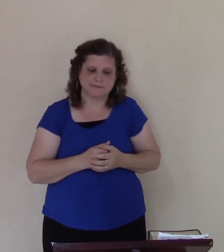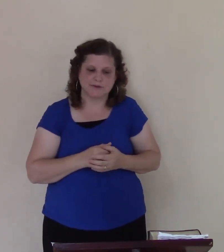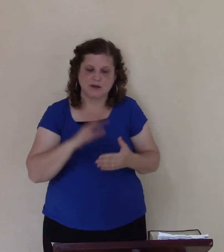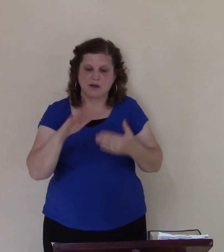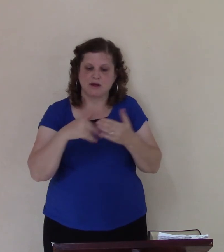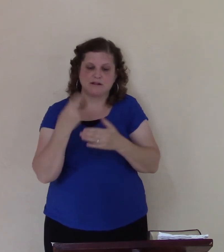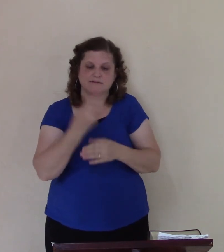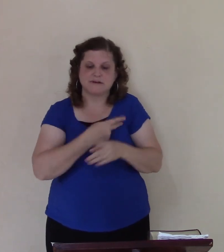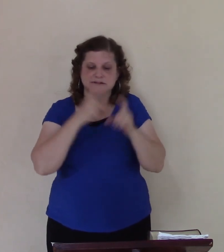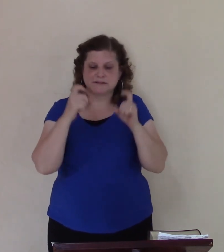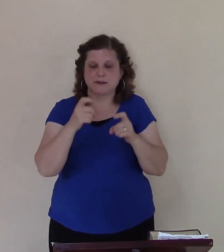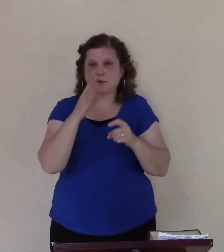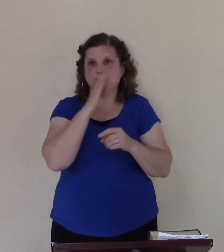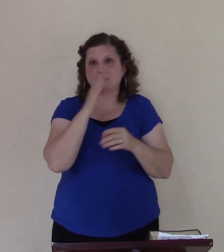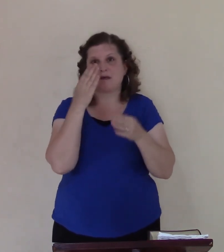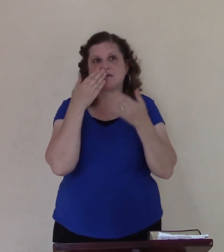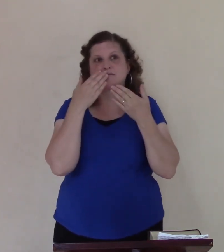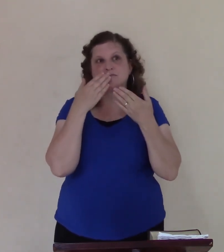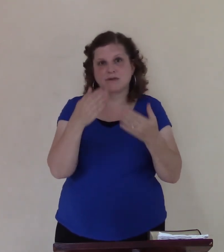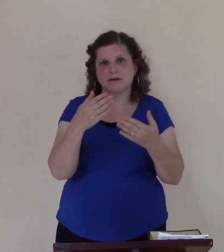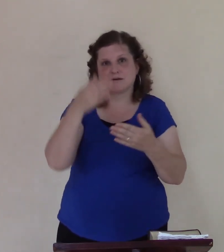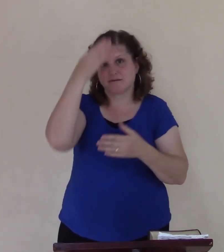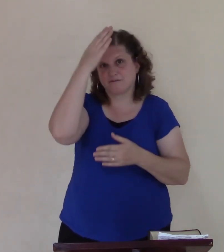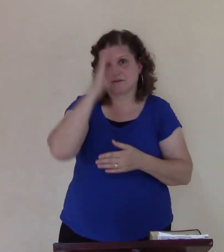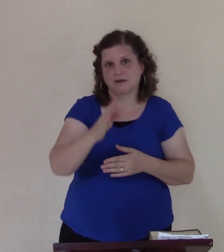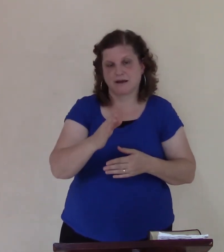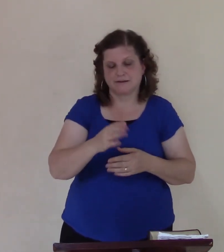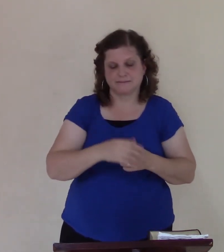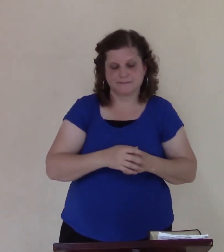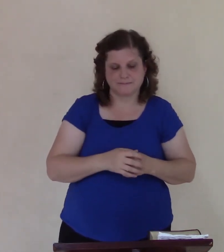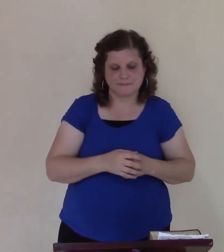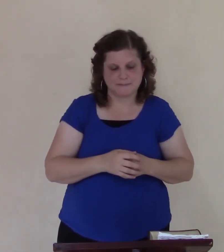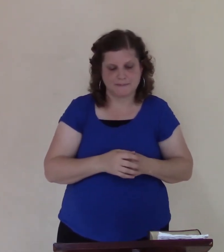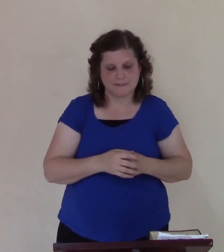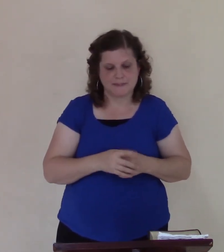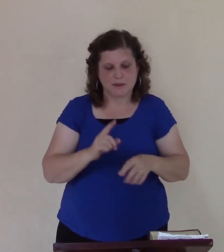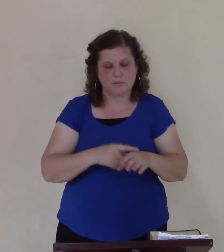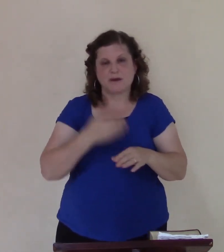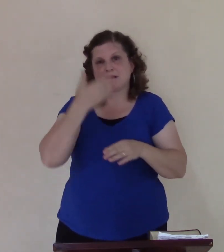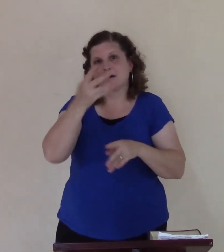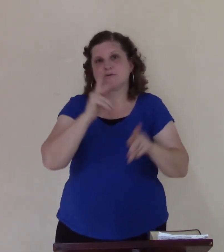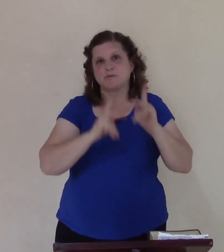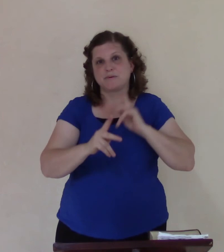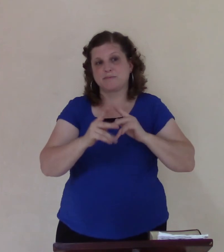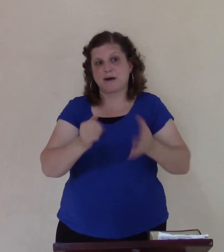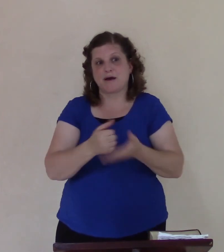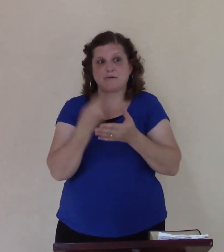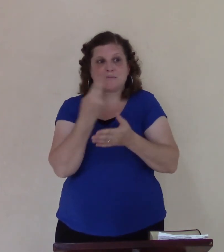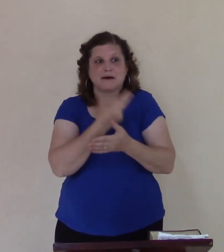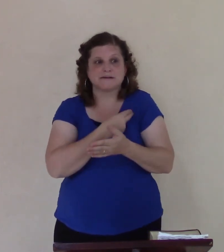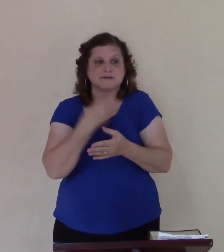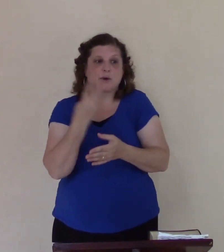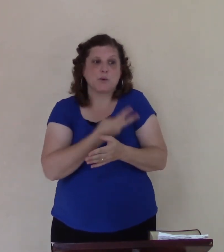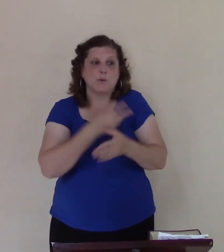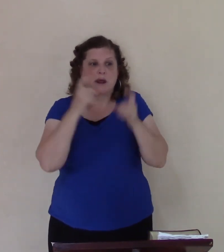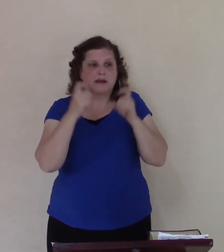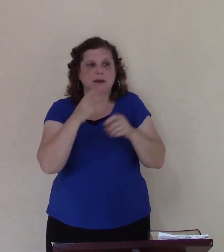thankful to God and when others help us even though we may not deserve it we have to be thankful to them we have to show that